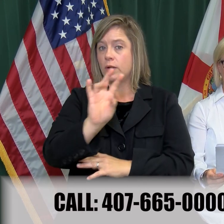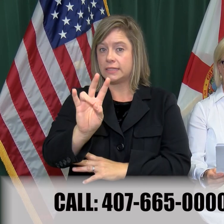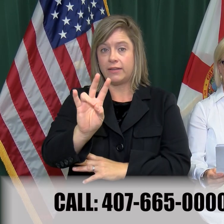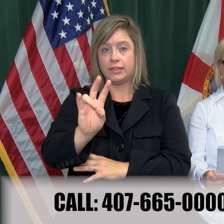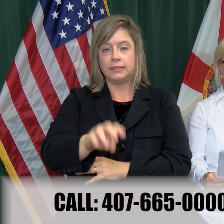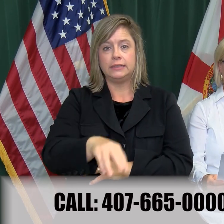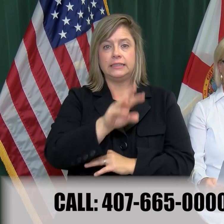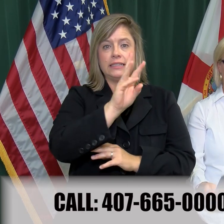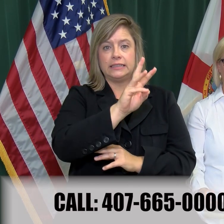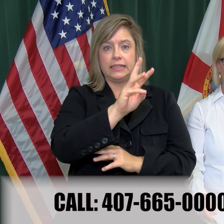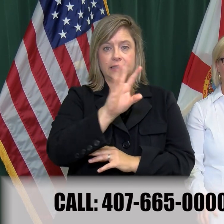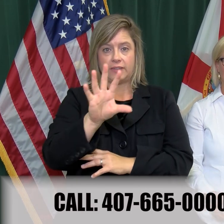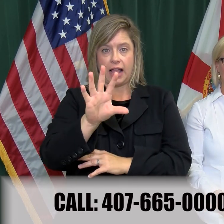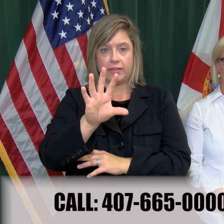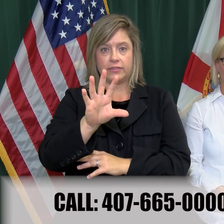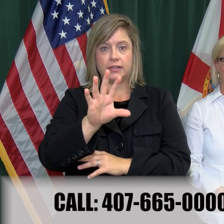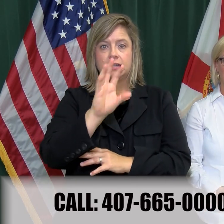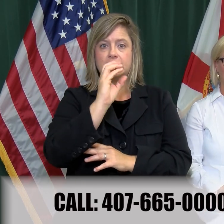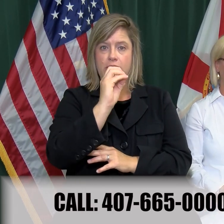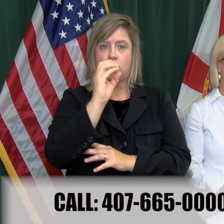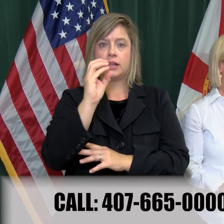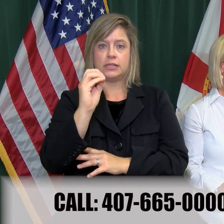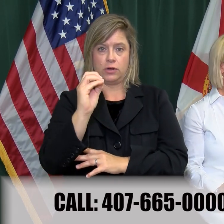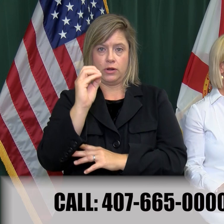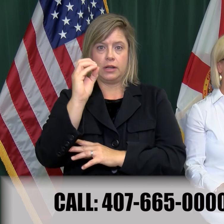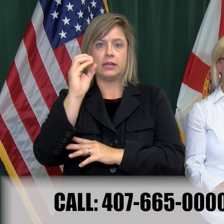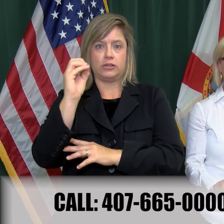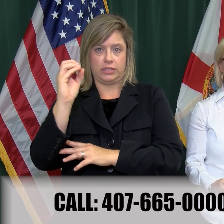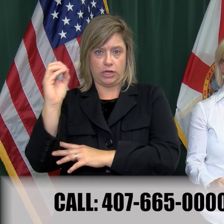-665-0000.